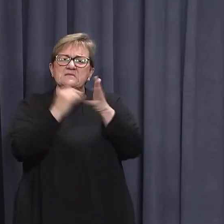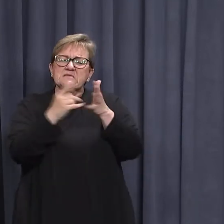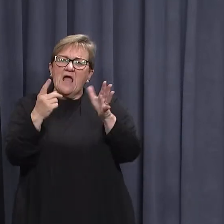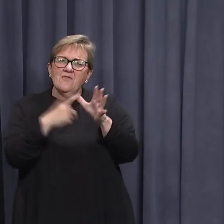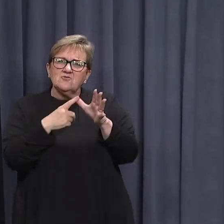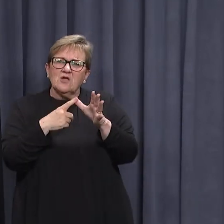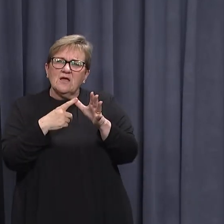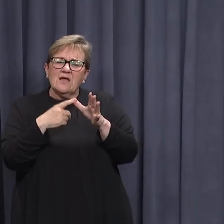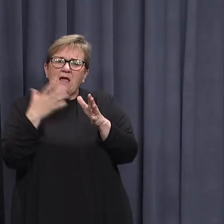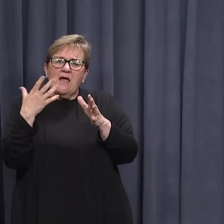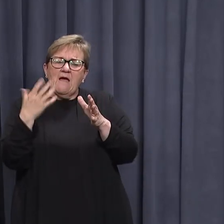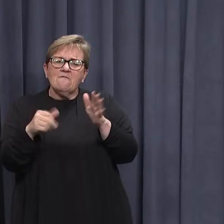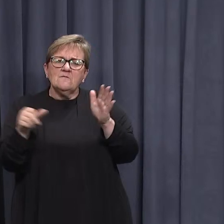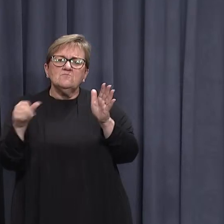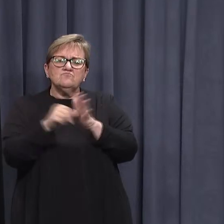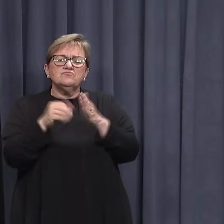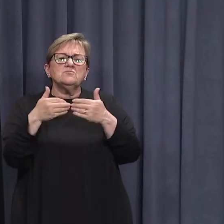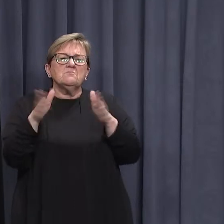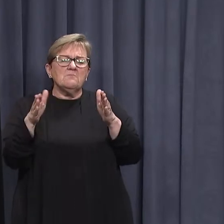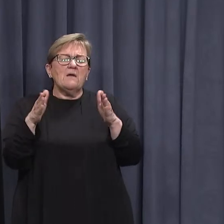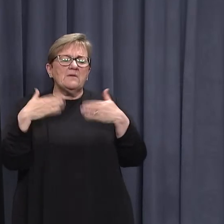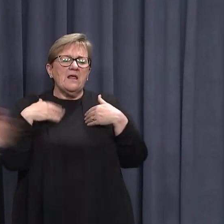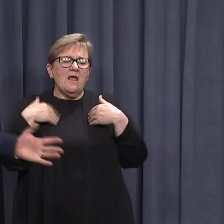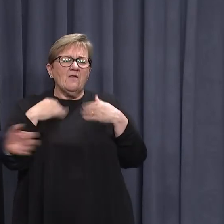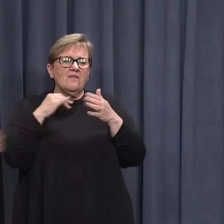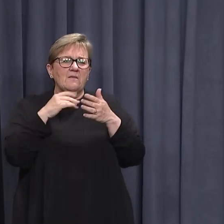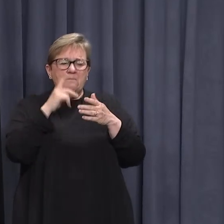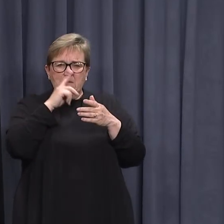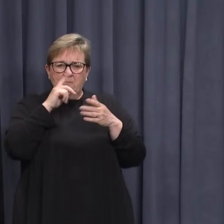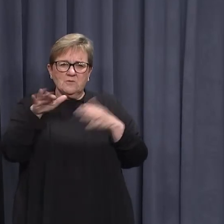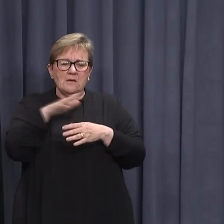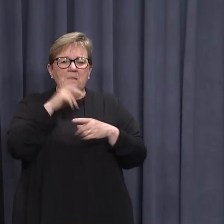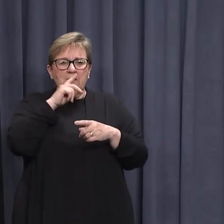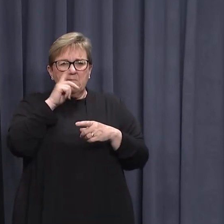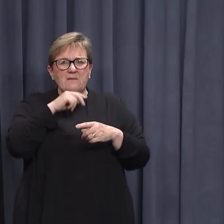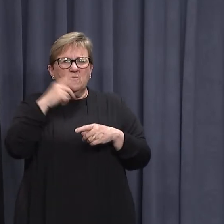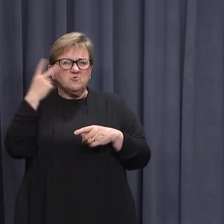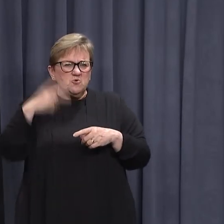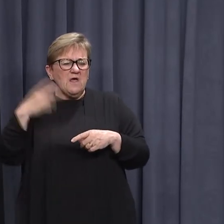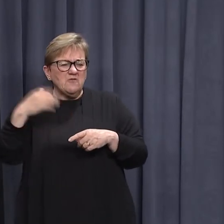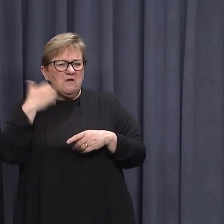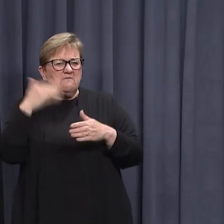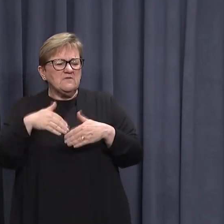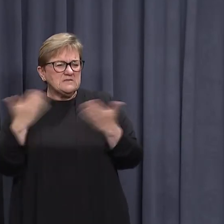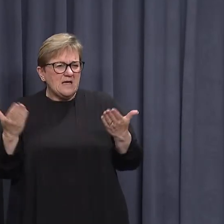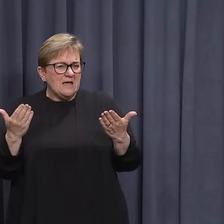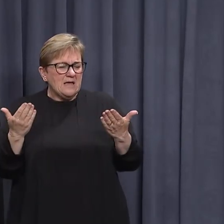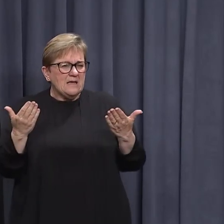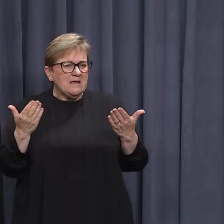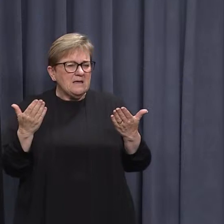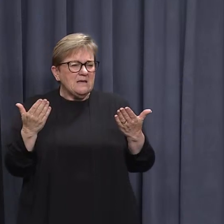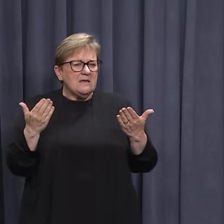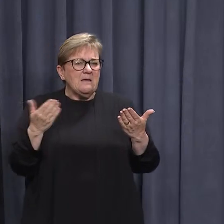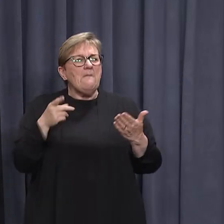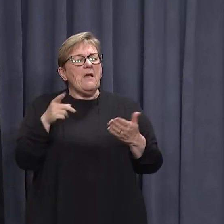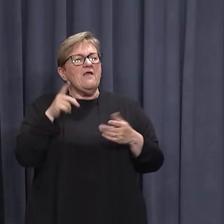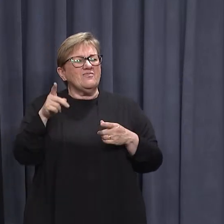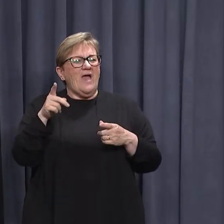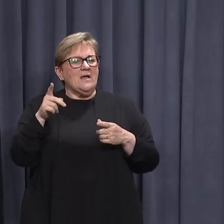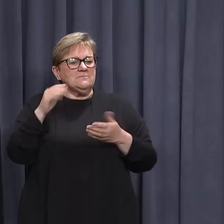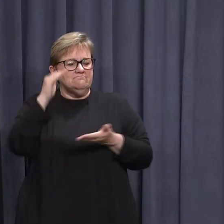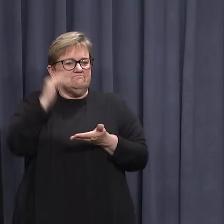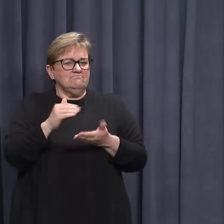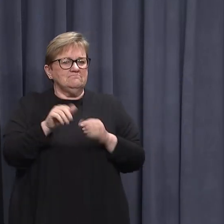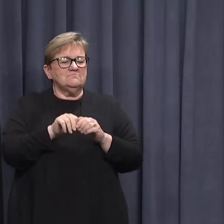Australia has put in place pretty strong public health social measures. Admittedly, they have thousands of cases a day, but it seems to have somewhat limited